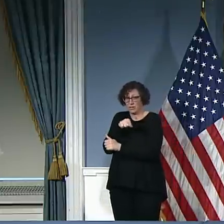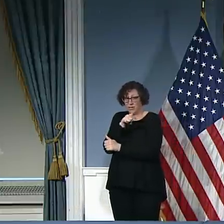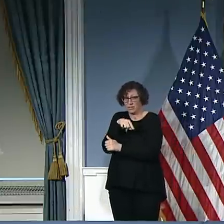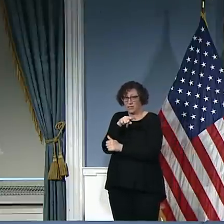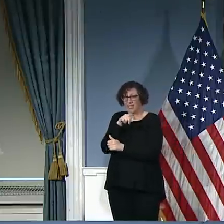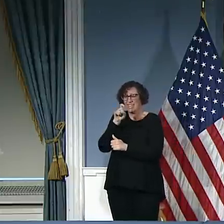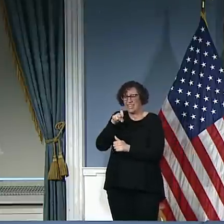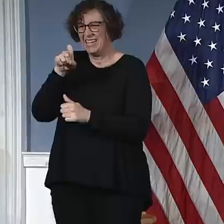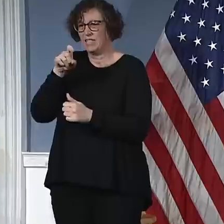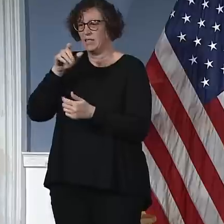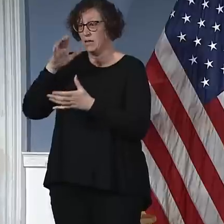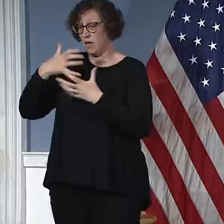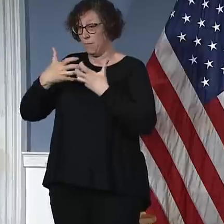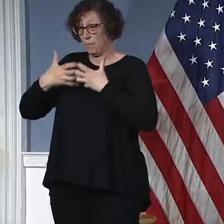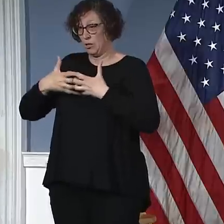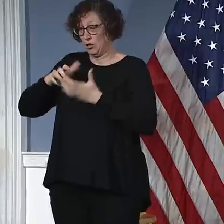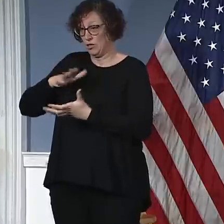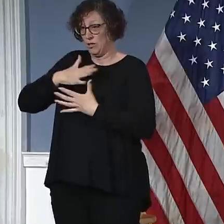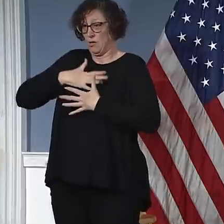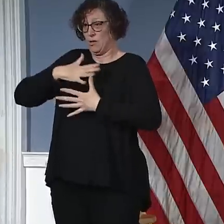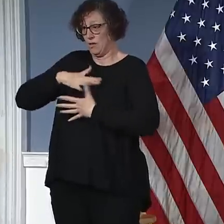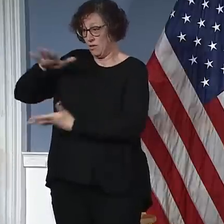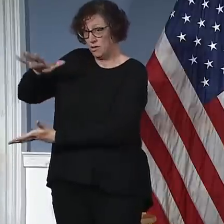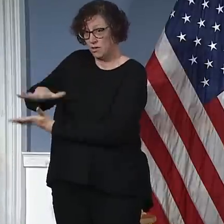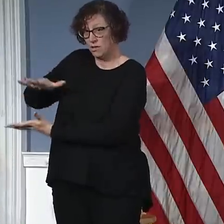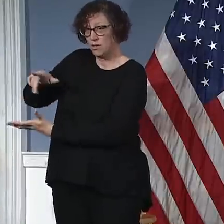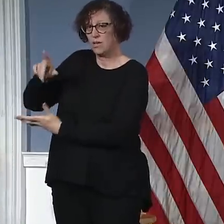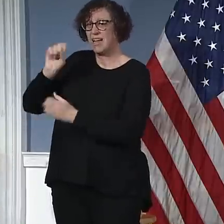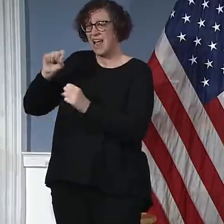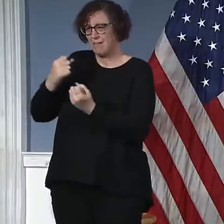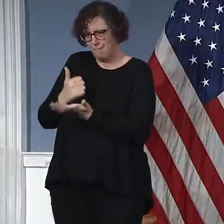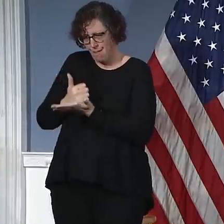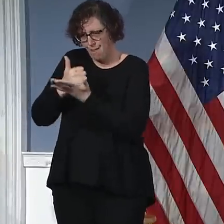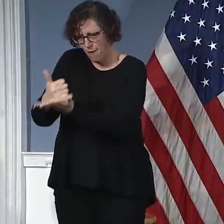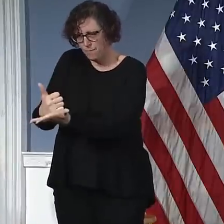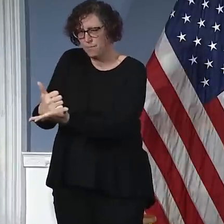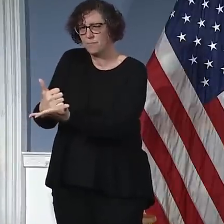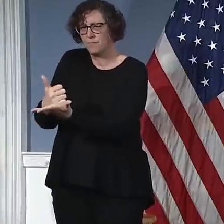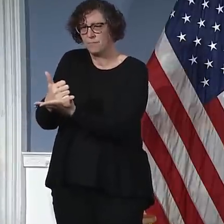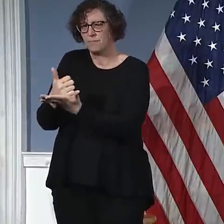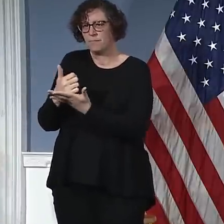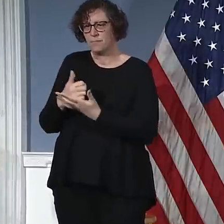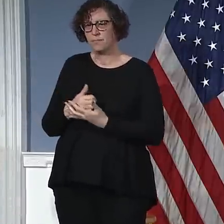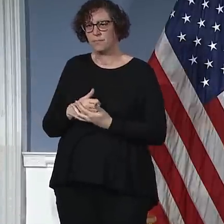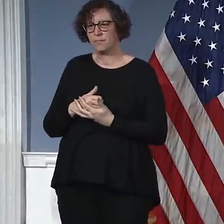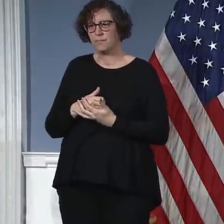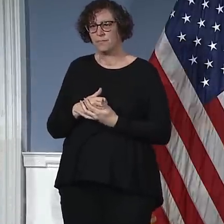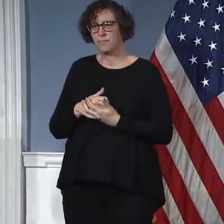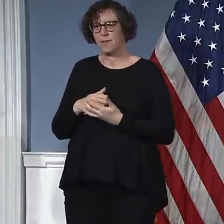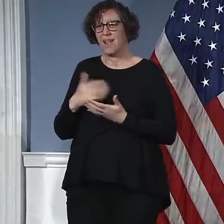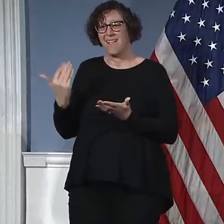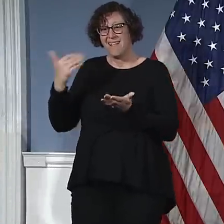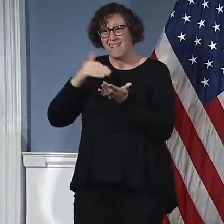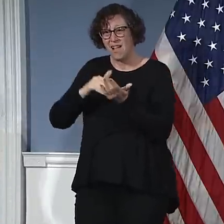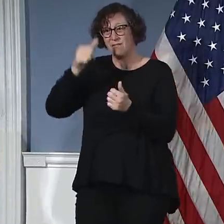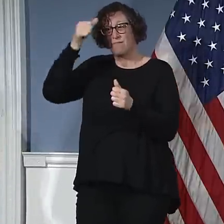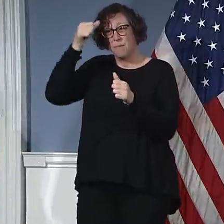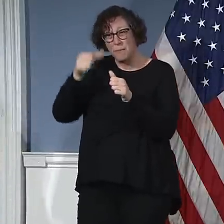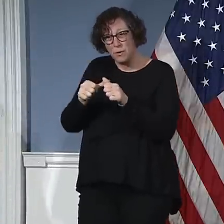coronavirus, while also addressing all the other patients with all the other serious conditions that have nothing to do with coronavirus.